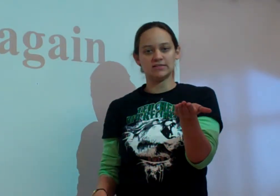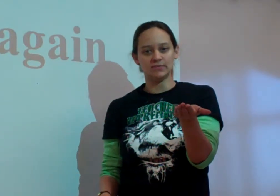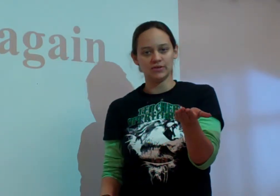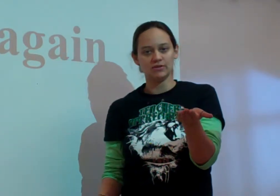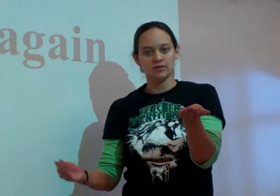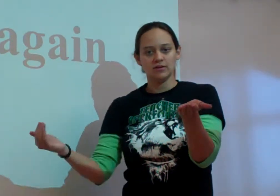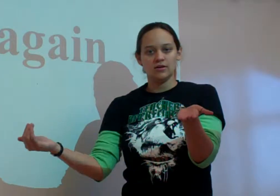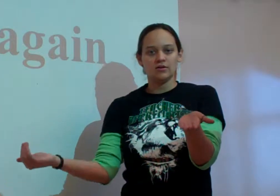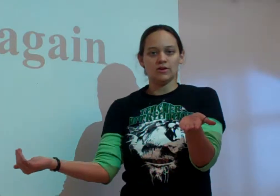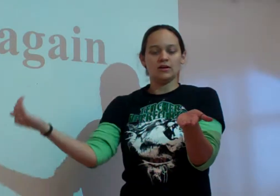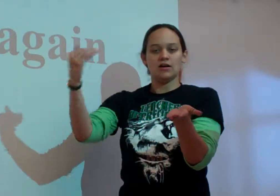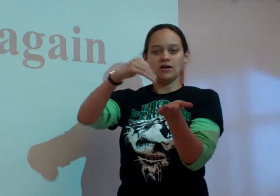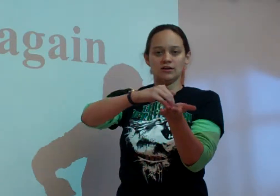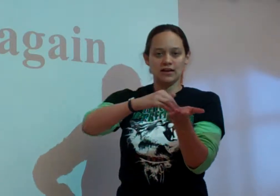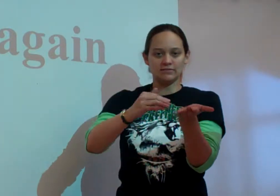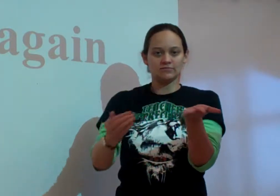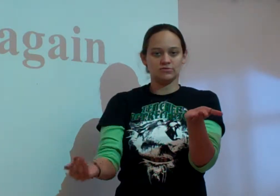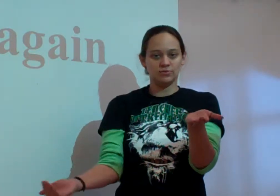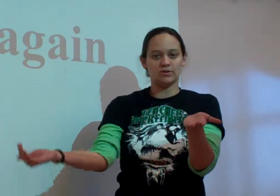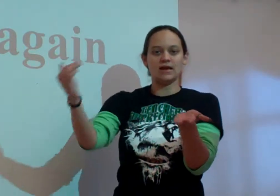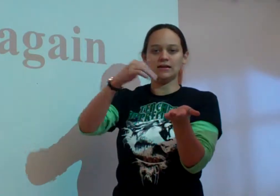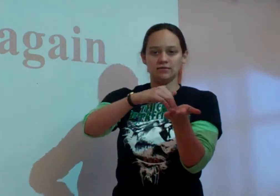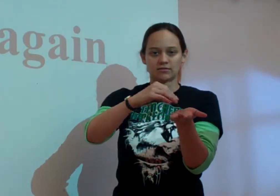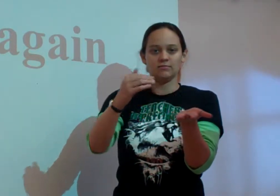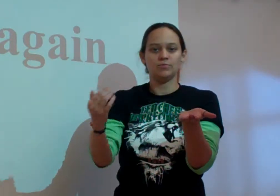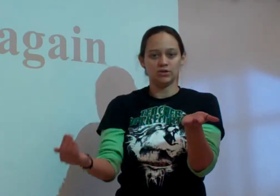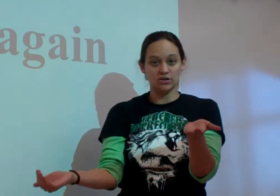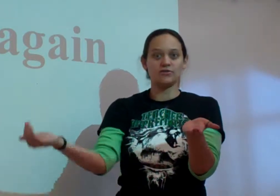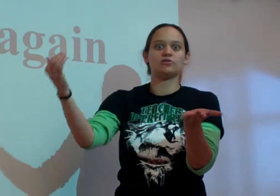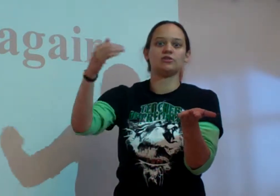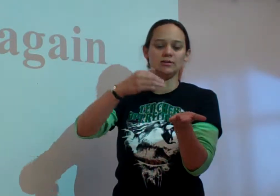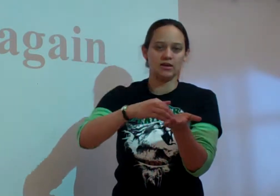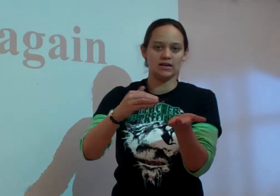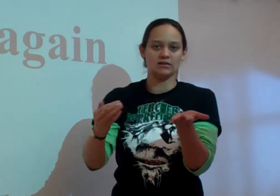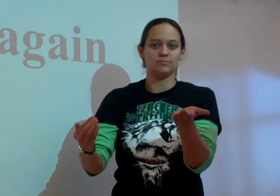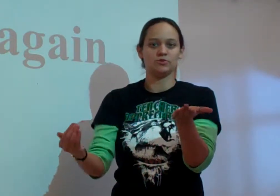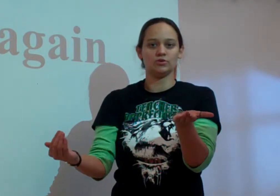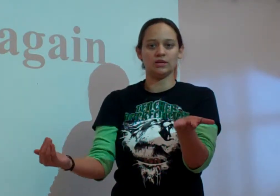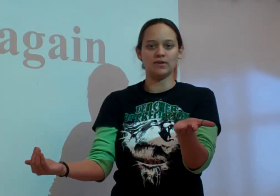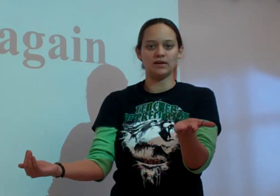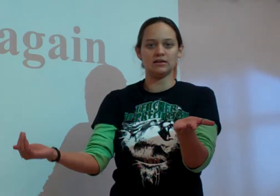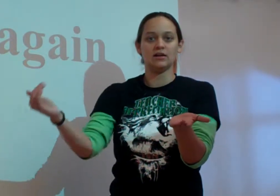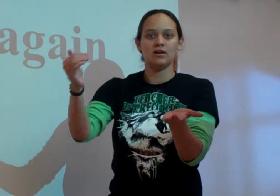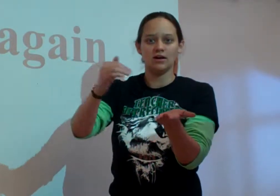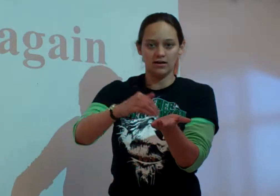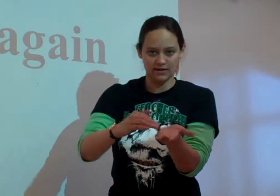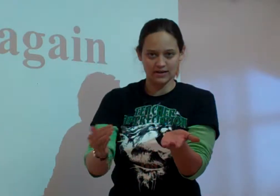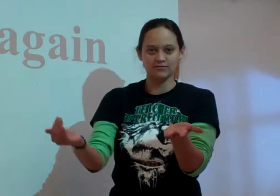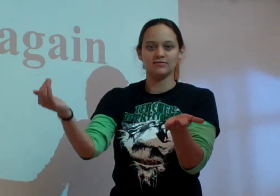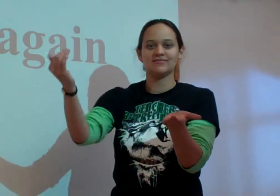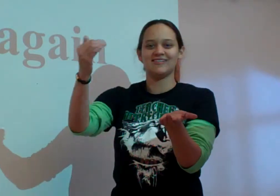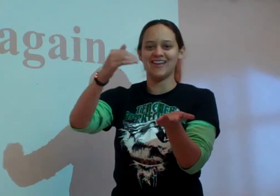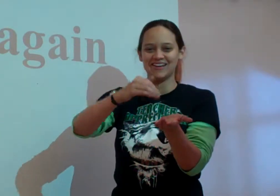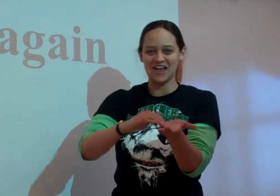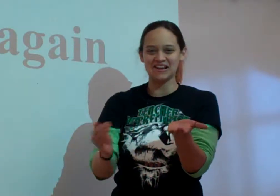something. Again. Do it again. Put another cookie in my hand. Put a cookie in my hand. Again. And again.